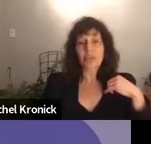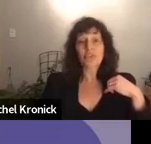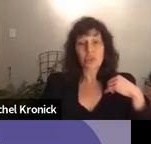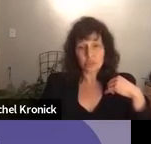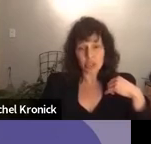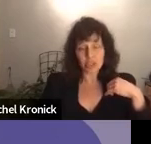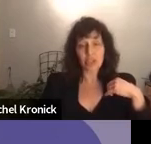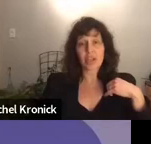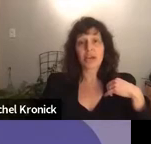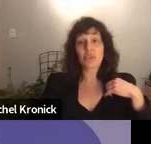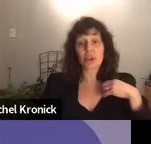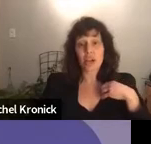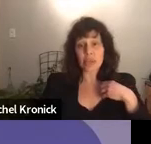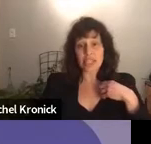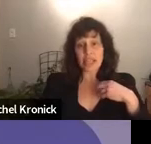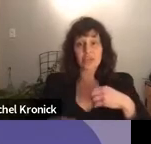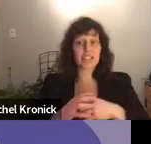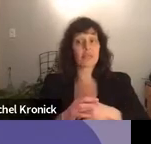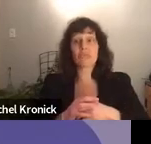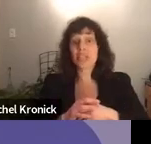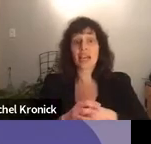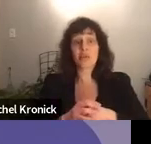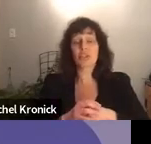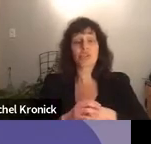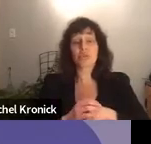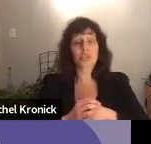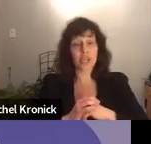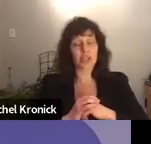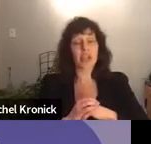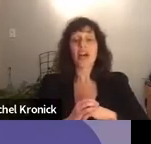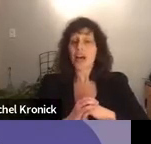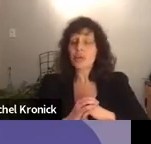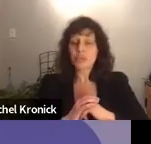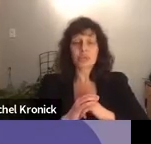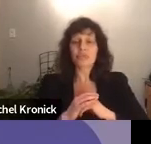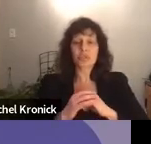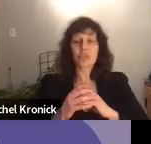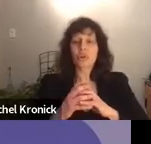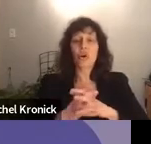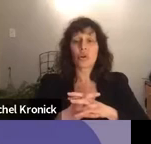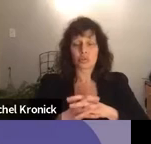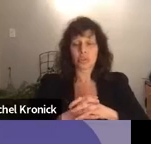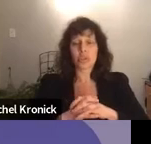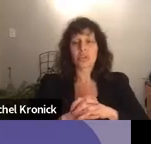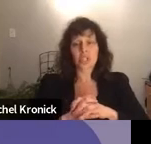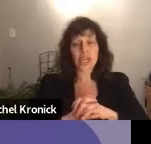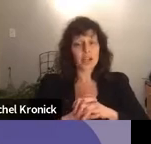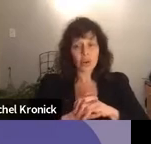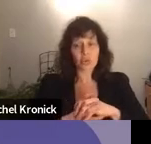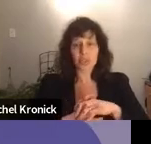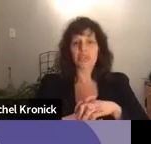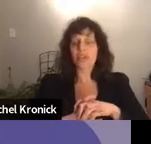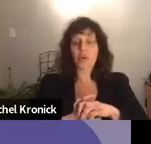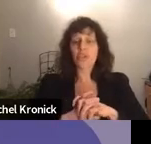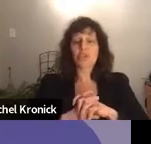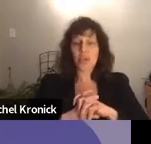him. This hurt me. I was crying myself. I said, really, I want to suicide. I would prefer to go home, to die at